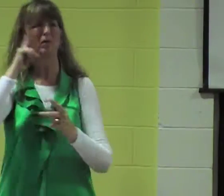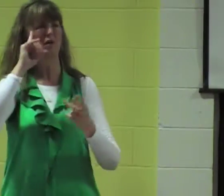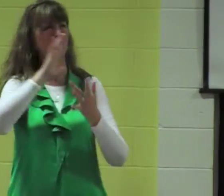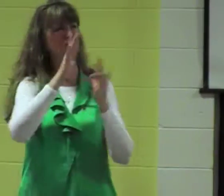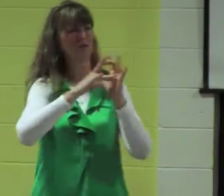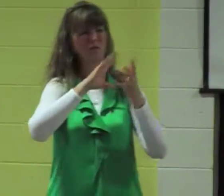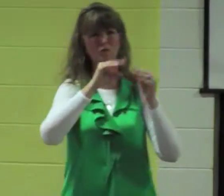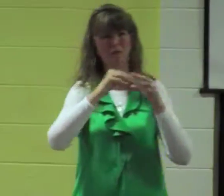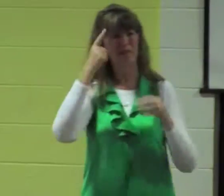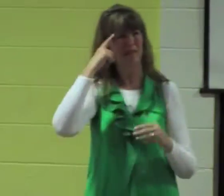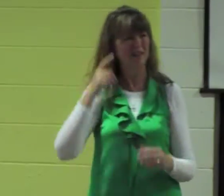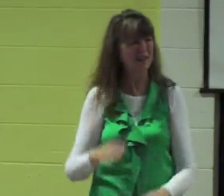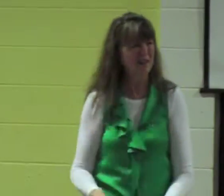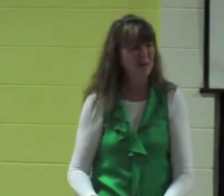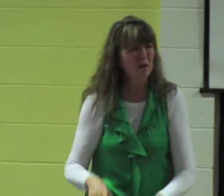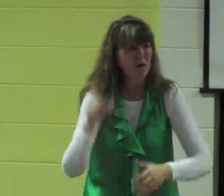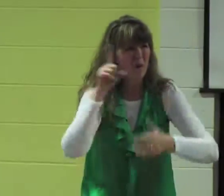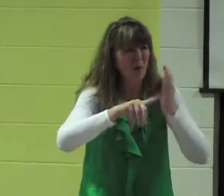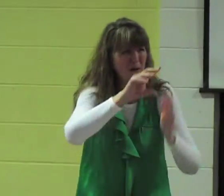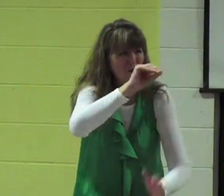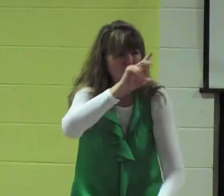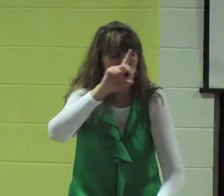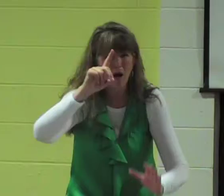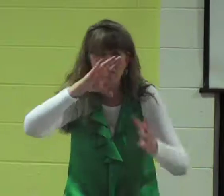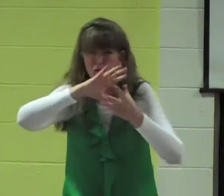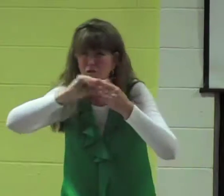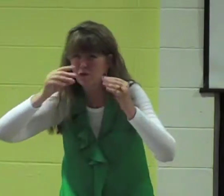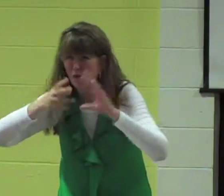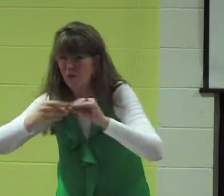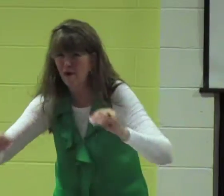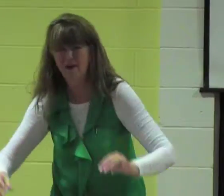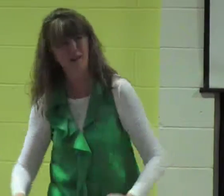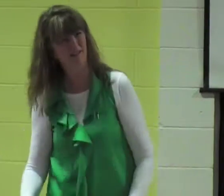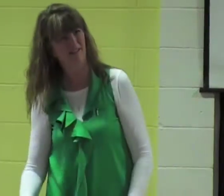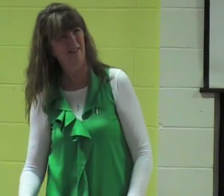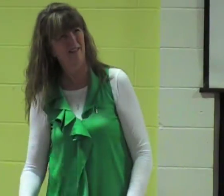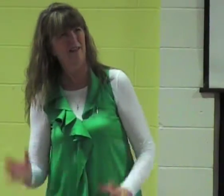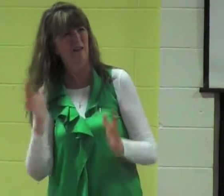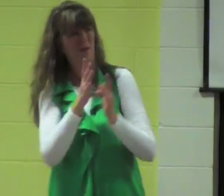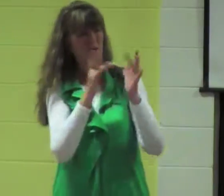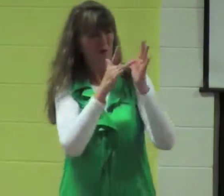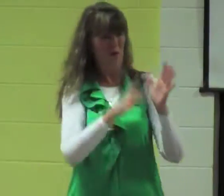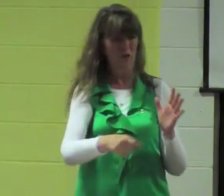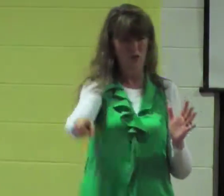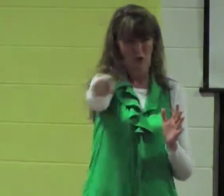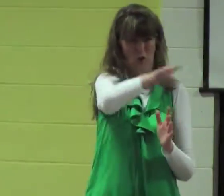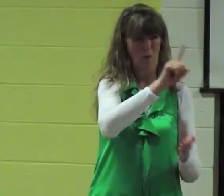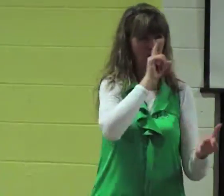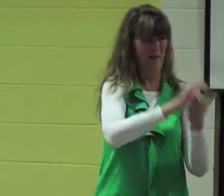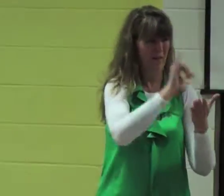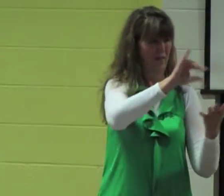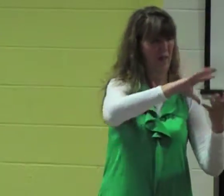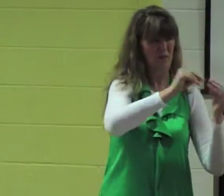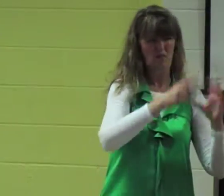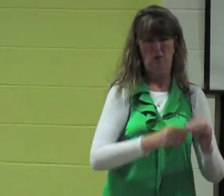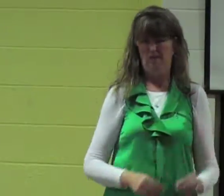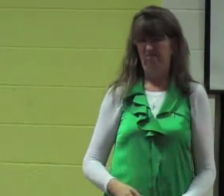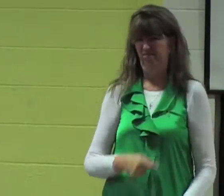from there to today but still people think it's bizarre it's odd that you could